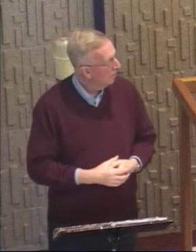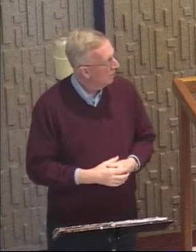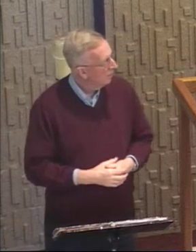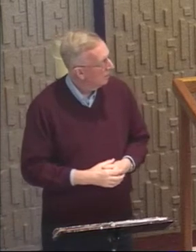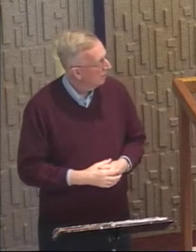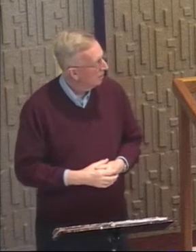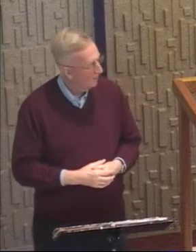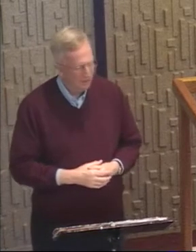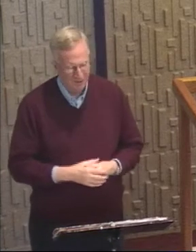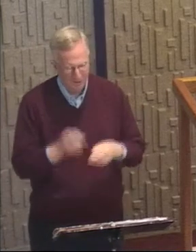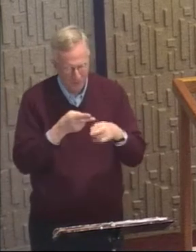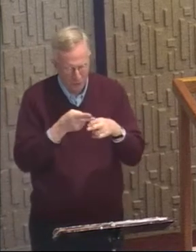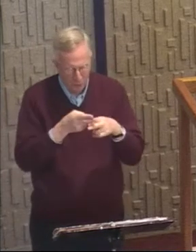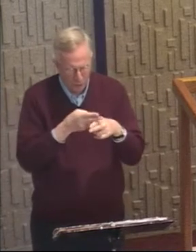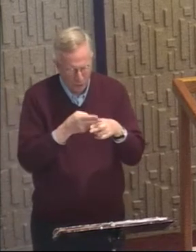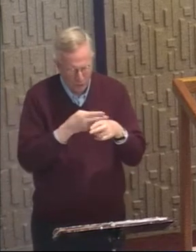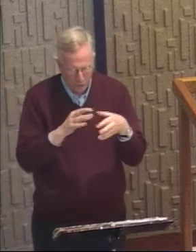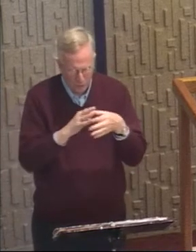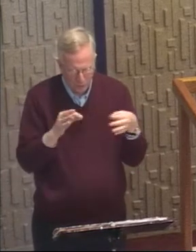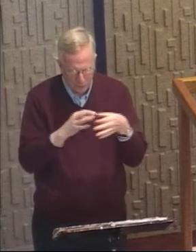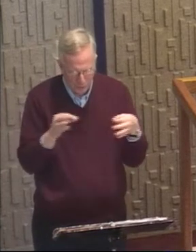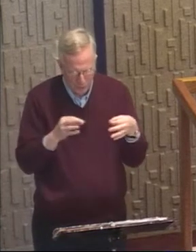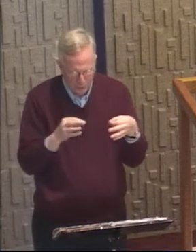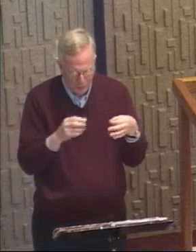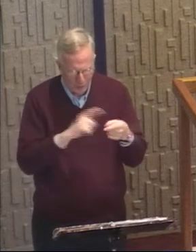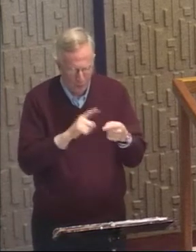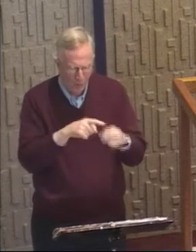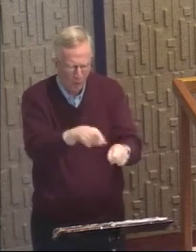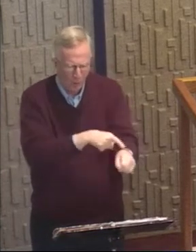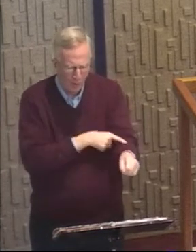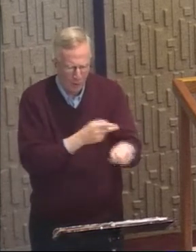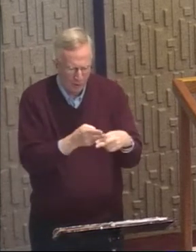The short version or the long version?